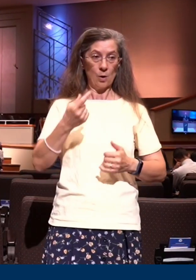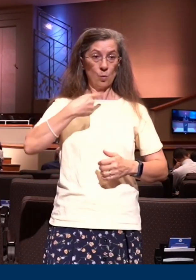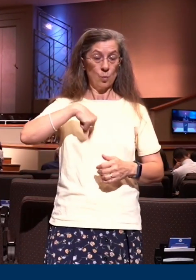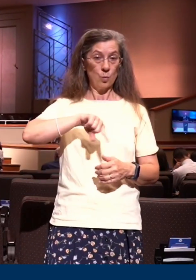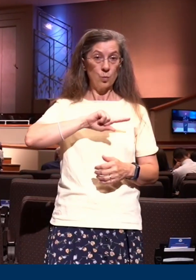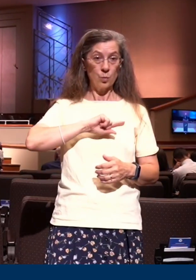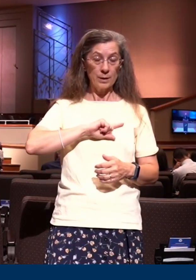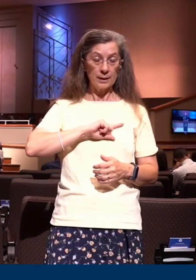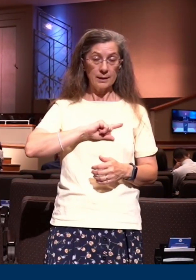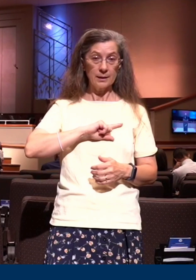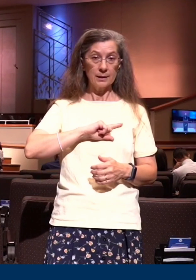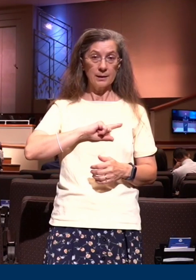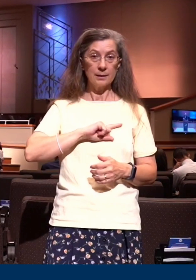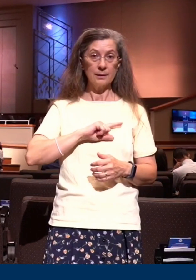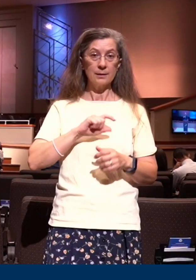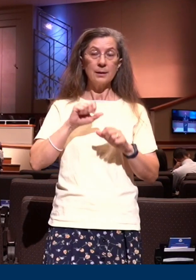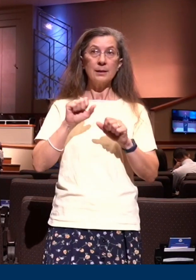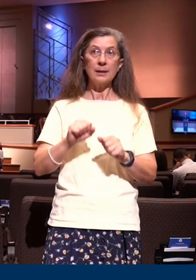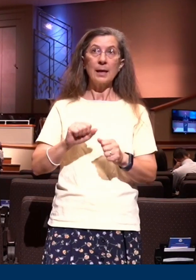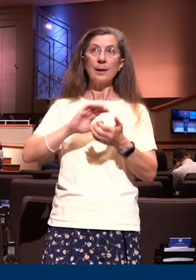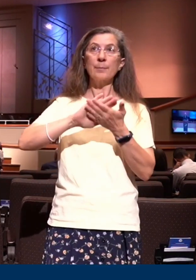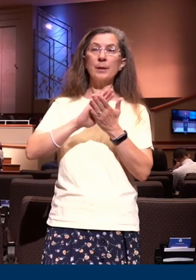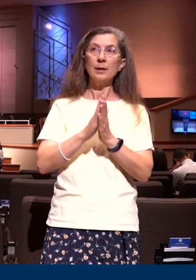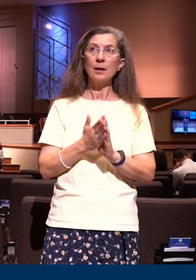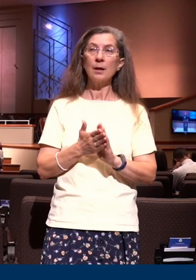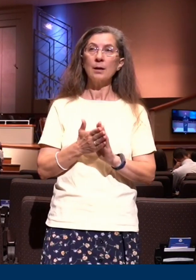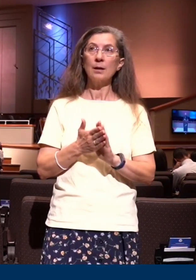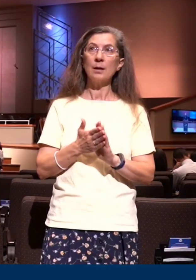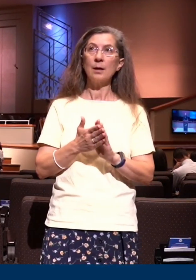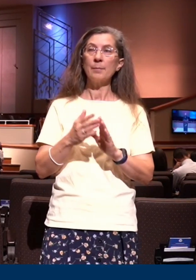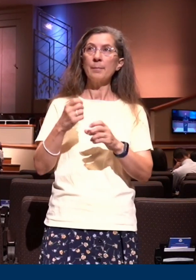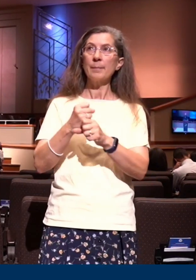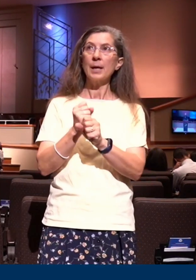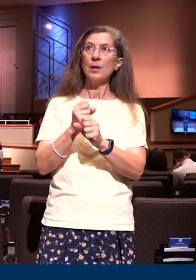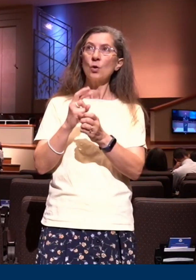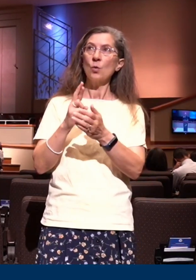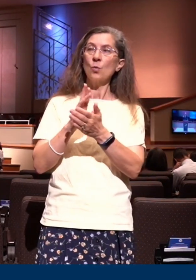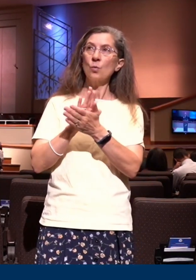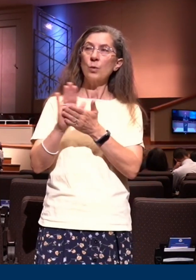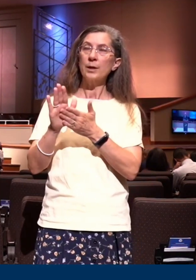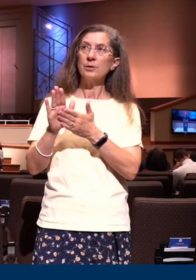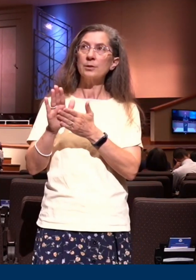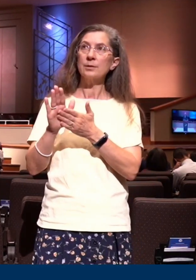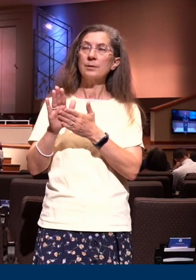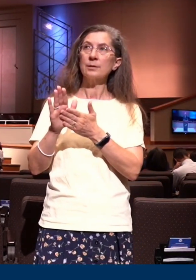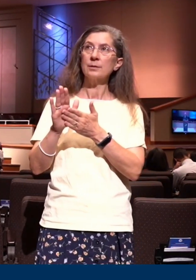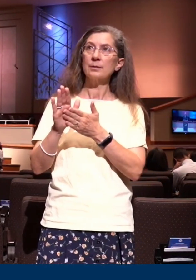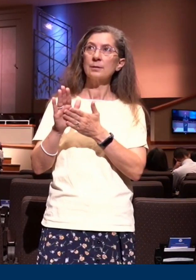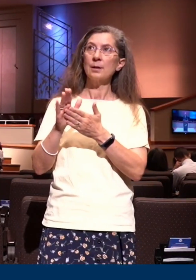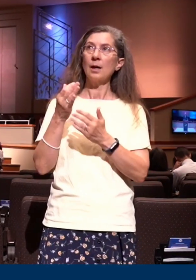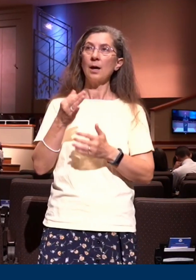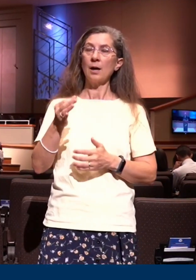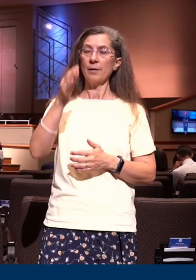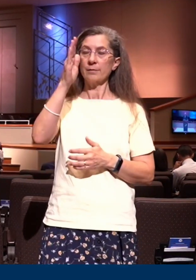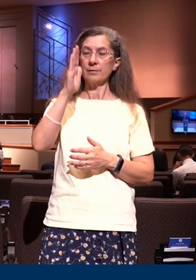might be made the righteousness of God what are the last two words